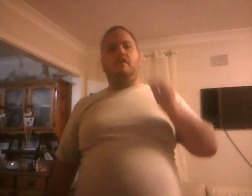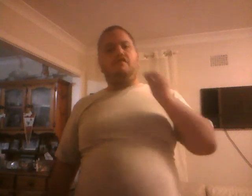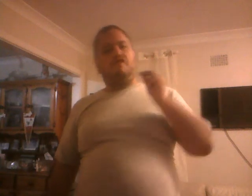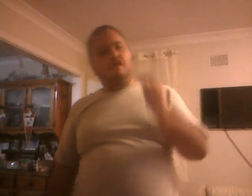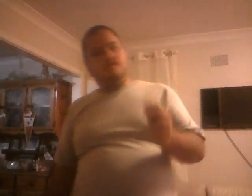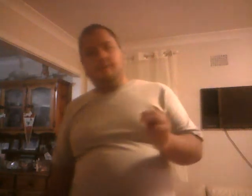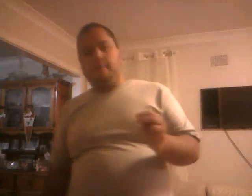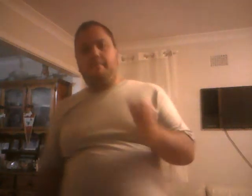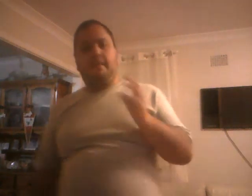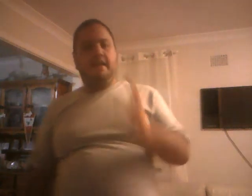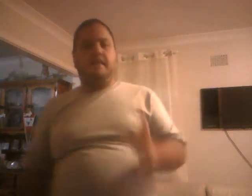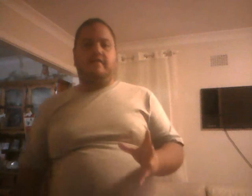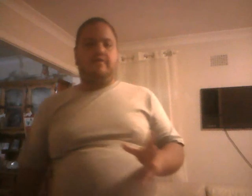just remember please